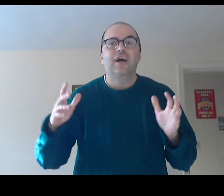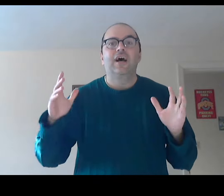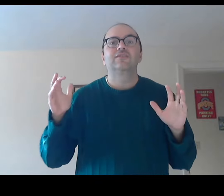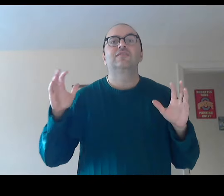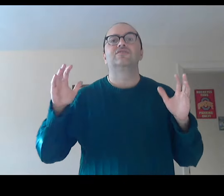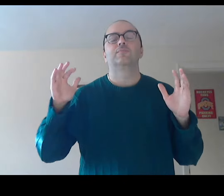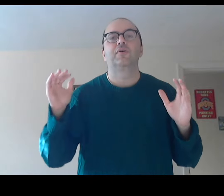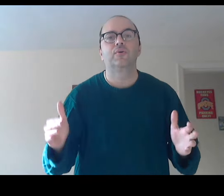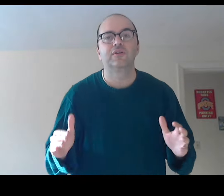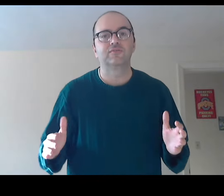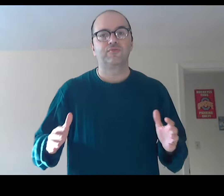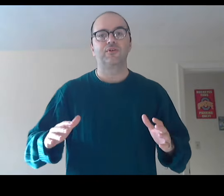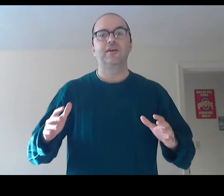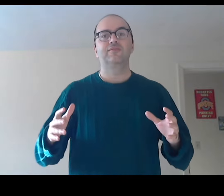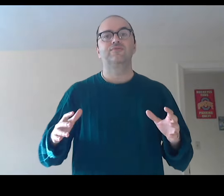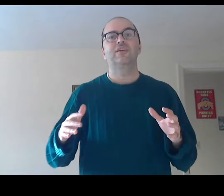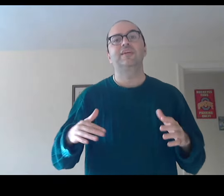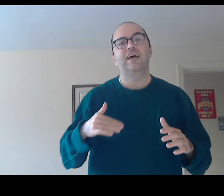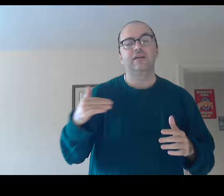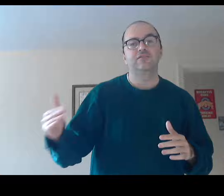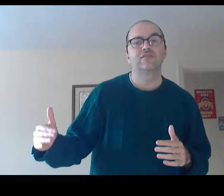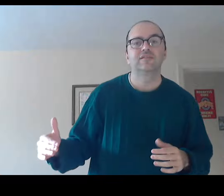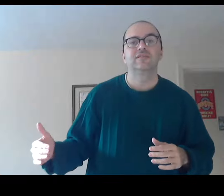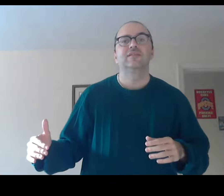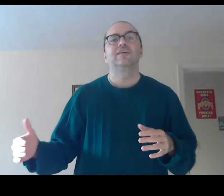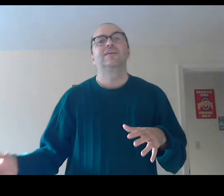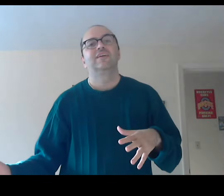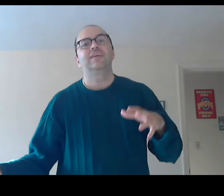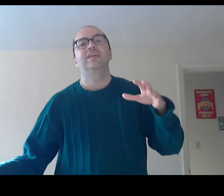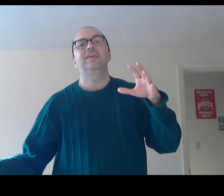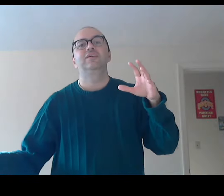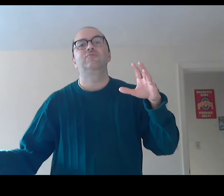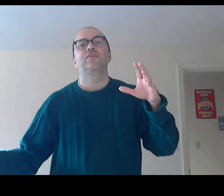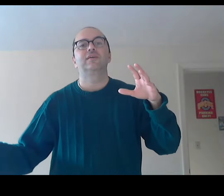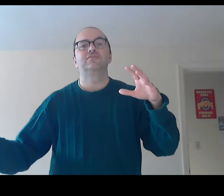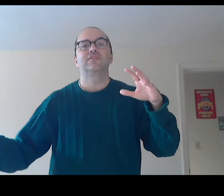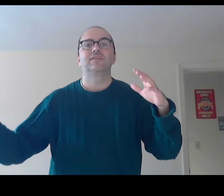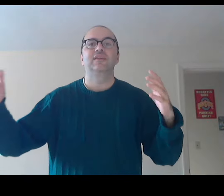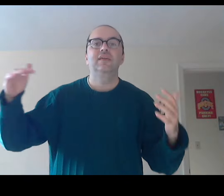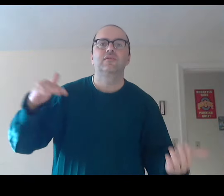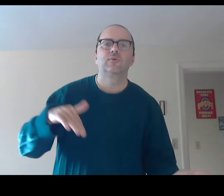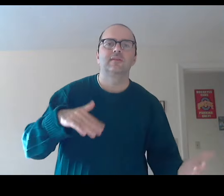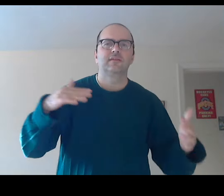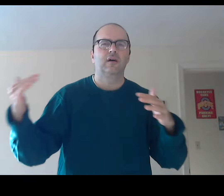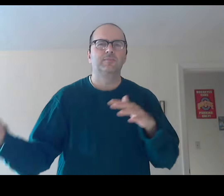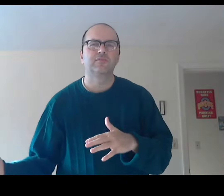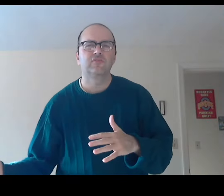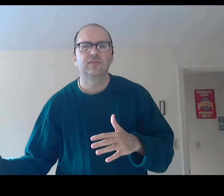God is a poet. For every action, he finds an equal and opposite